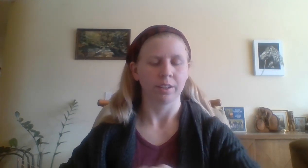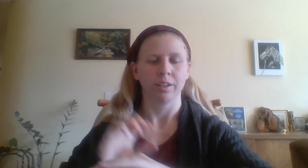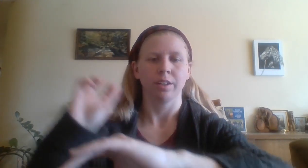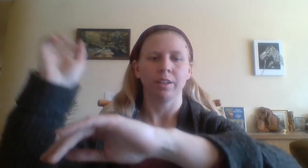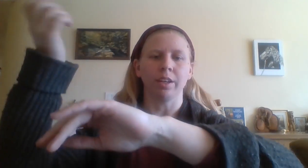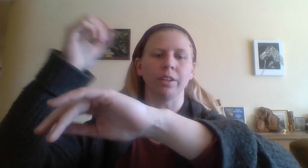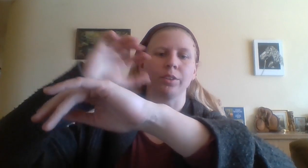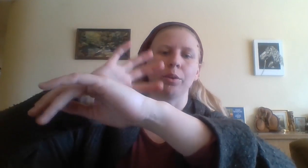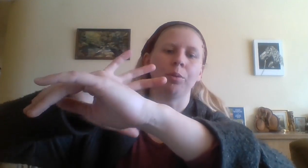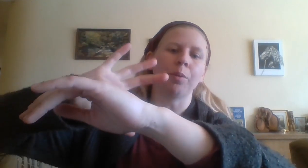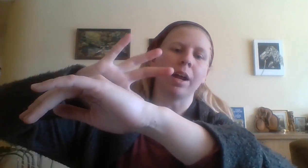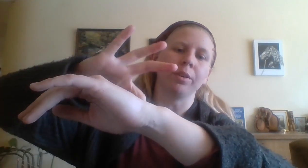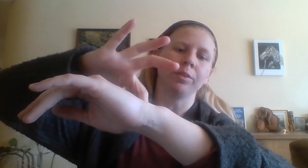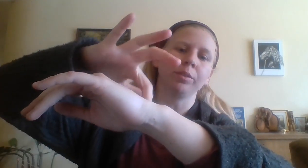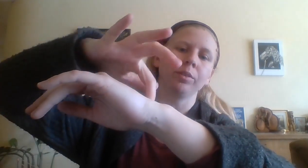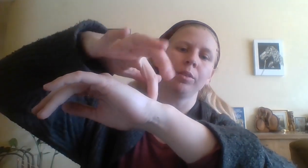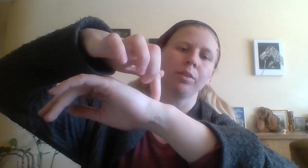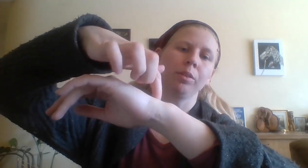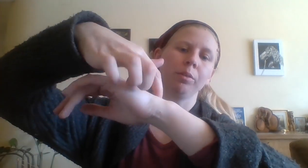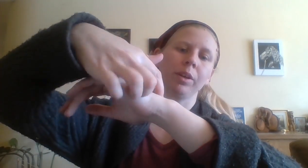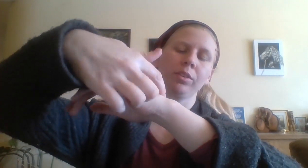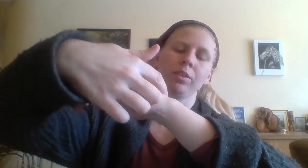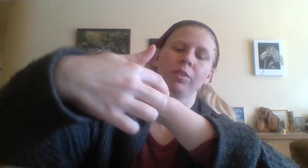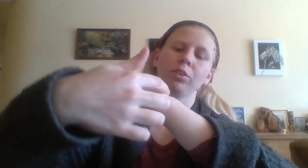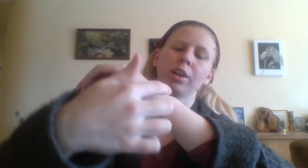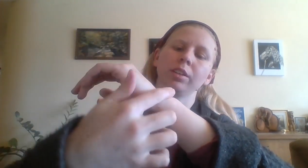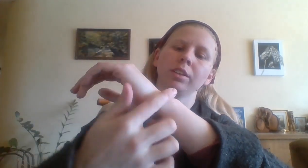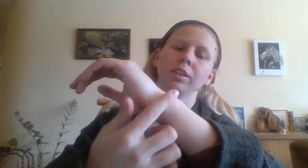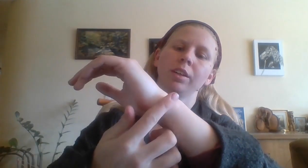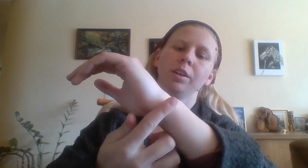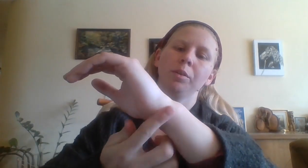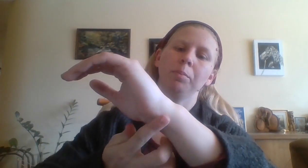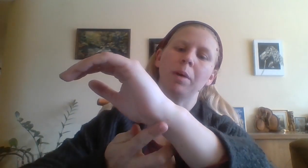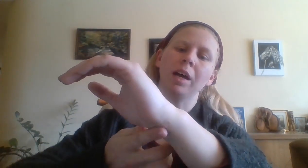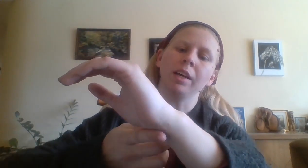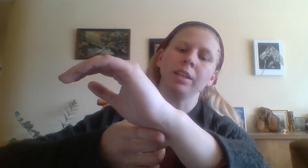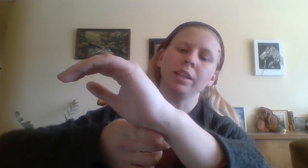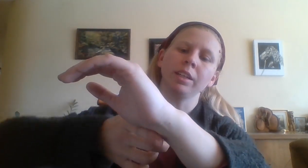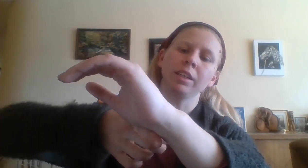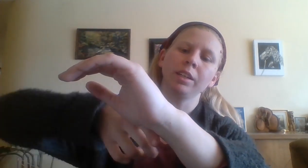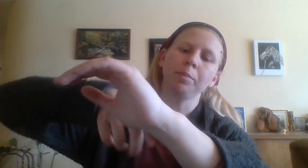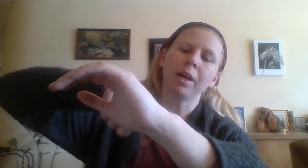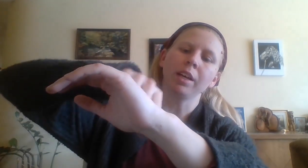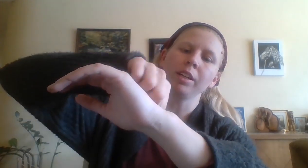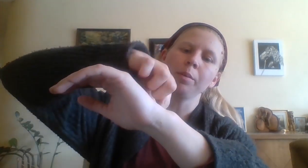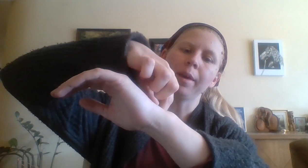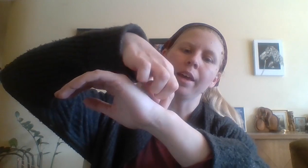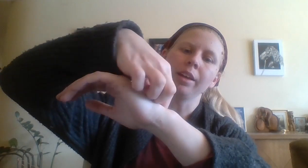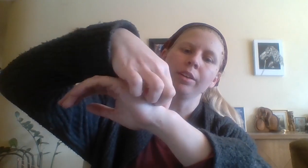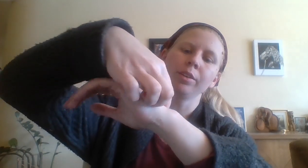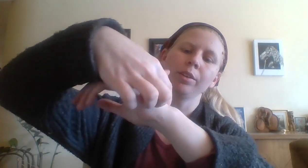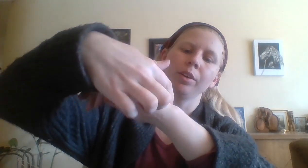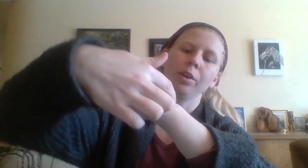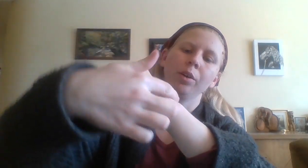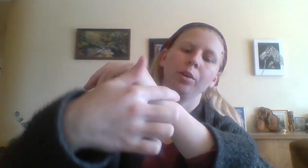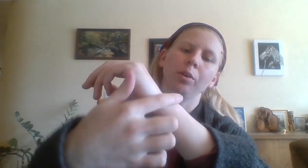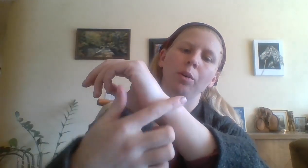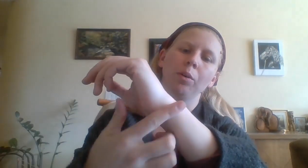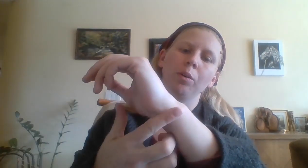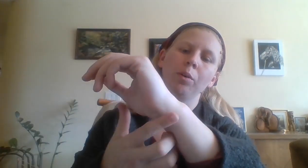It's around the rest of the child. Bind, bind, bind, bend all